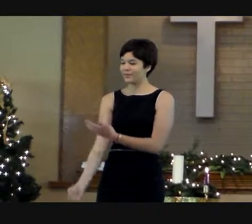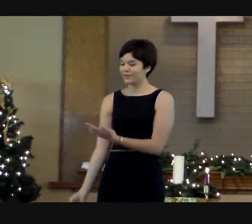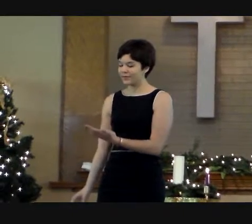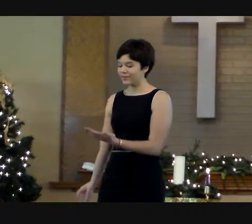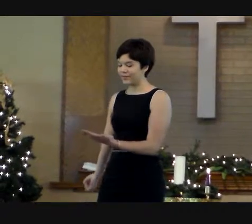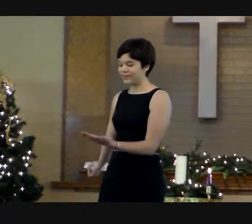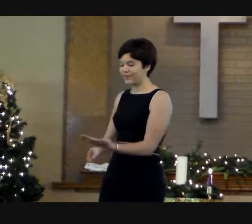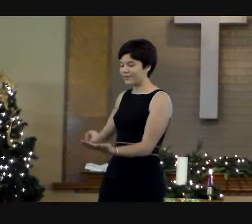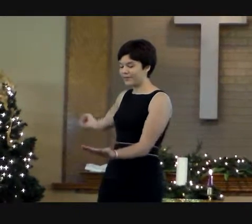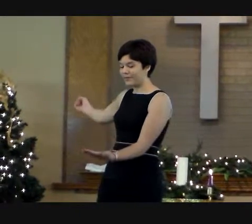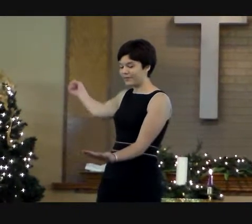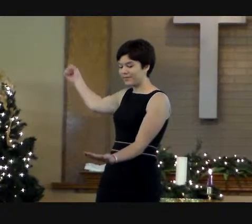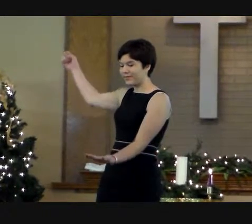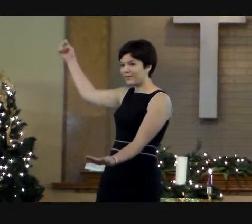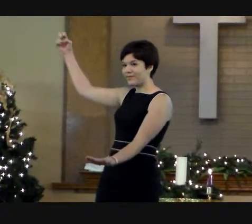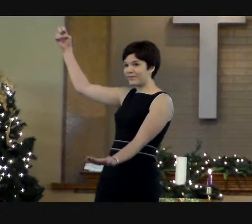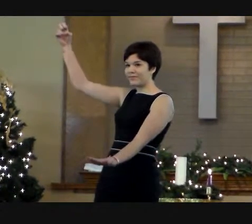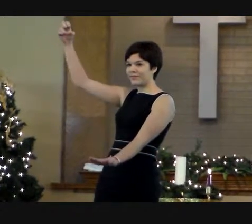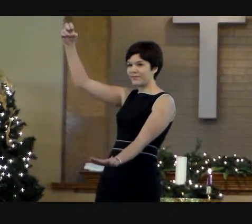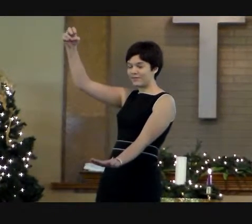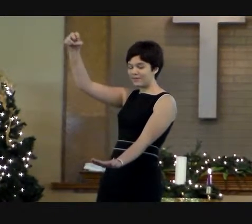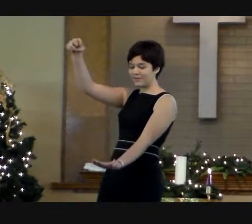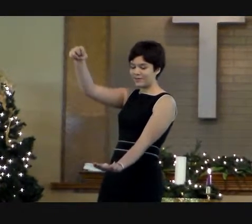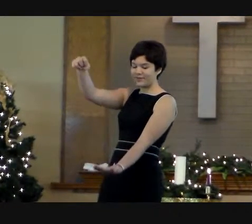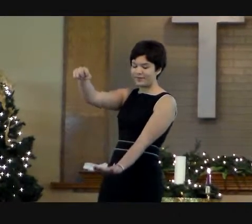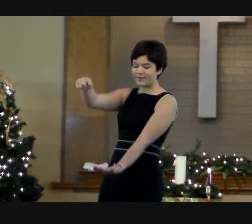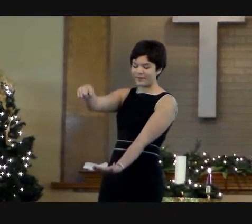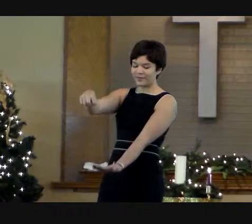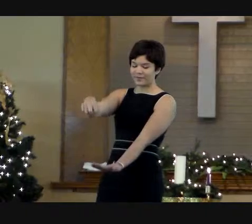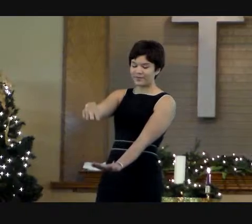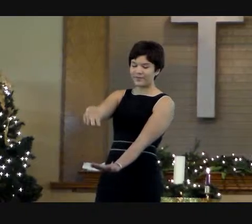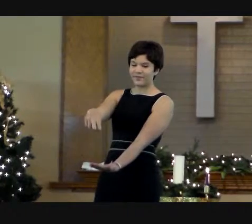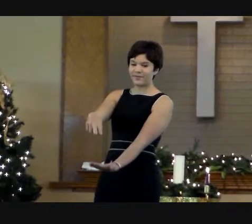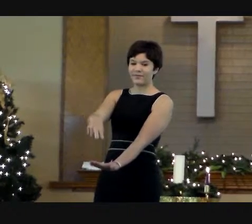The weary rejoices